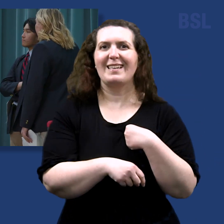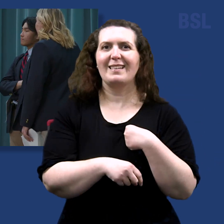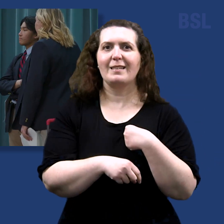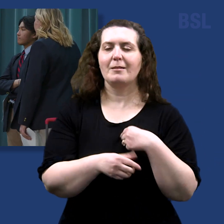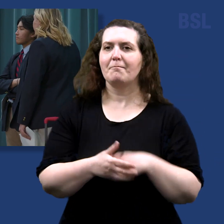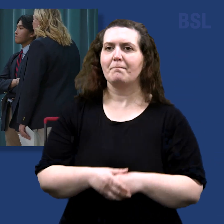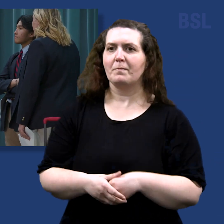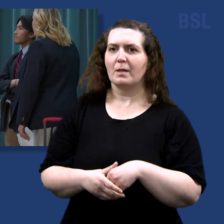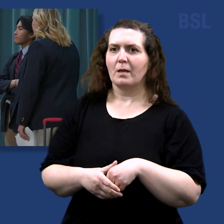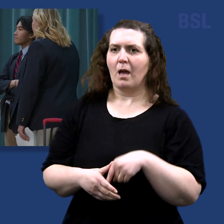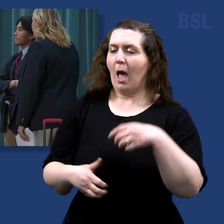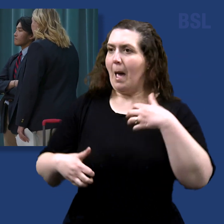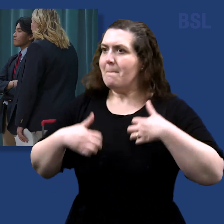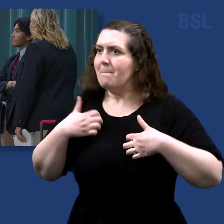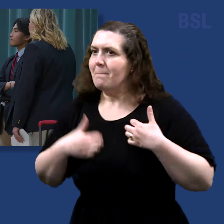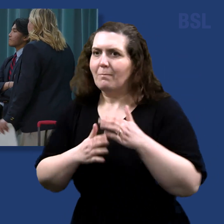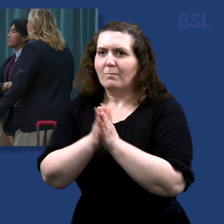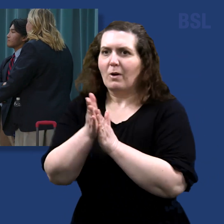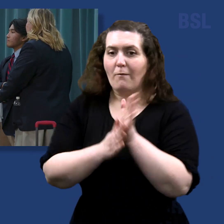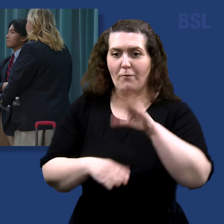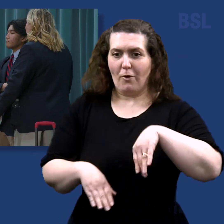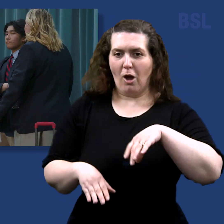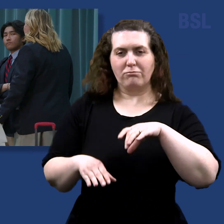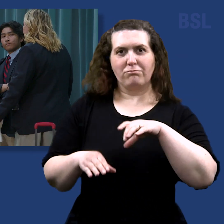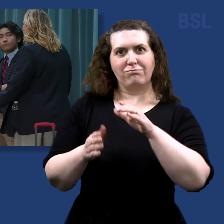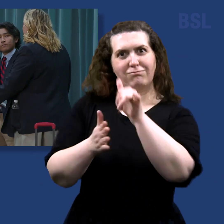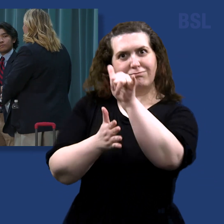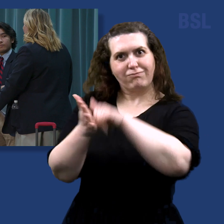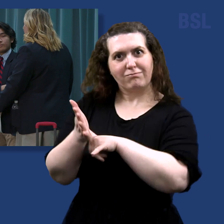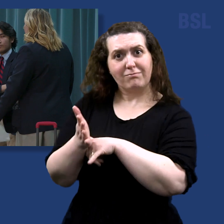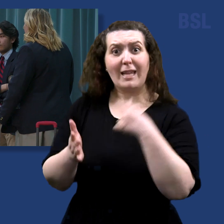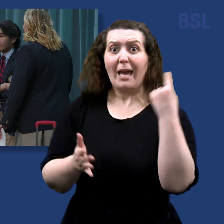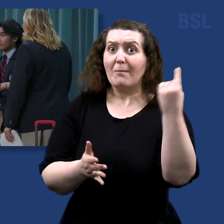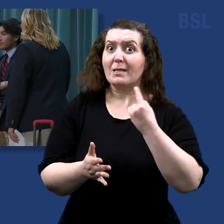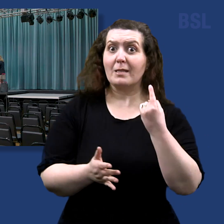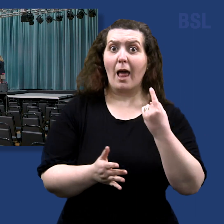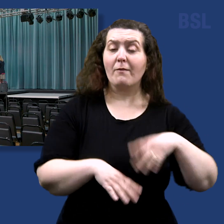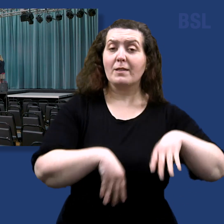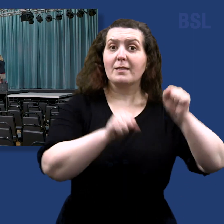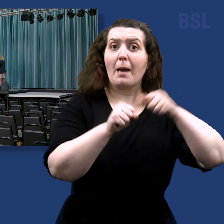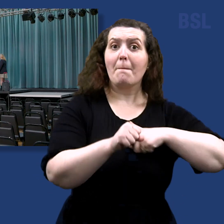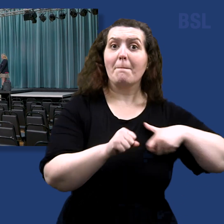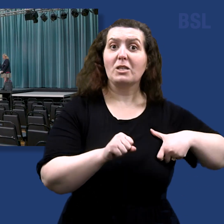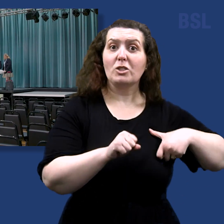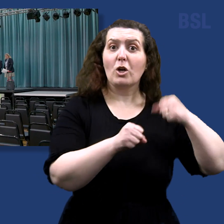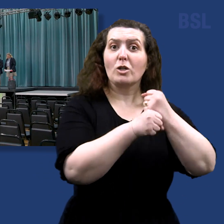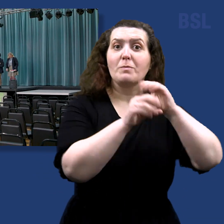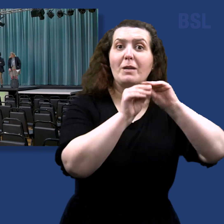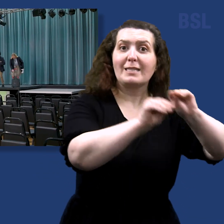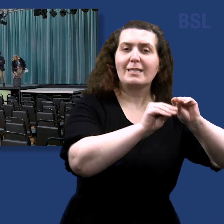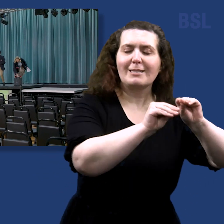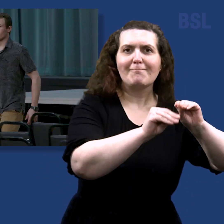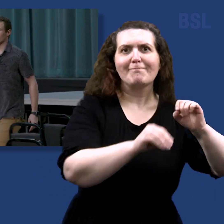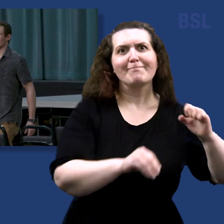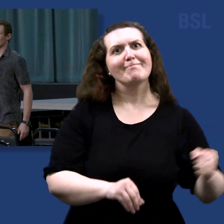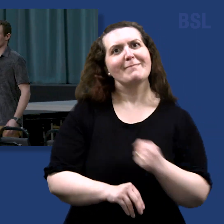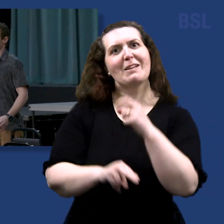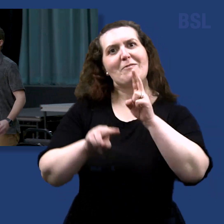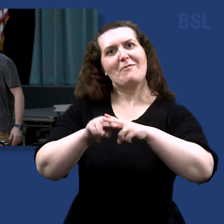the emotions that the character feels. Elder Levitt was set to serve as a teaching missionary. Thank you guys. But with his father's passing, he was